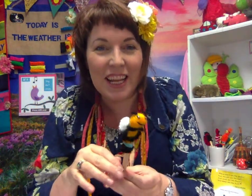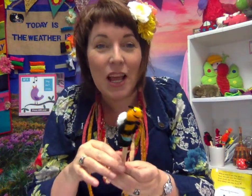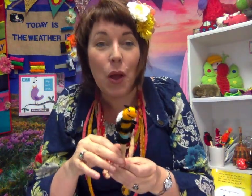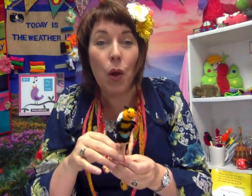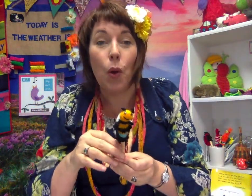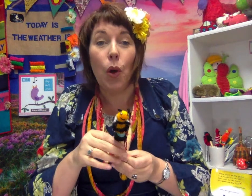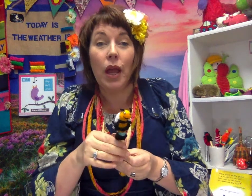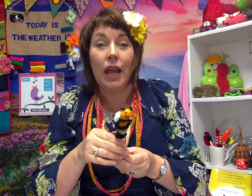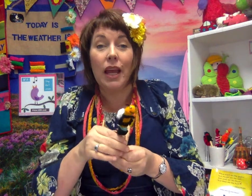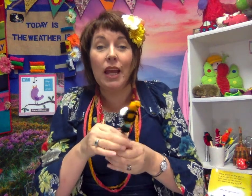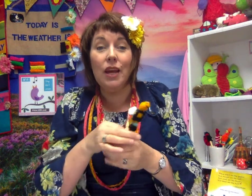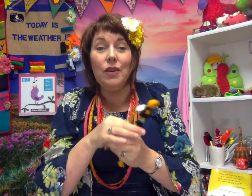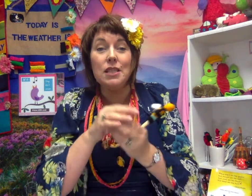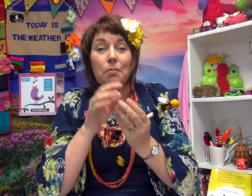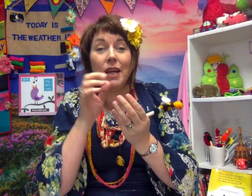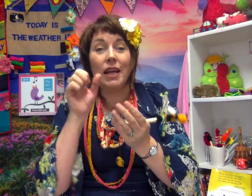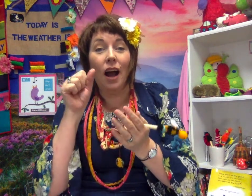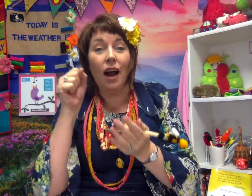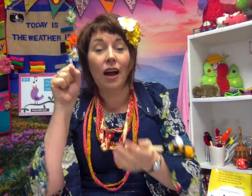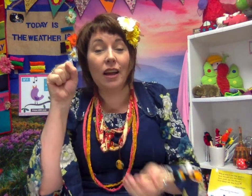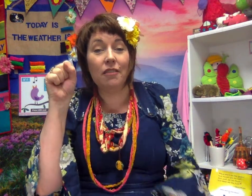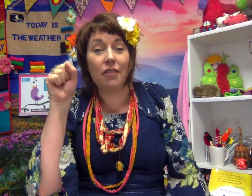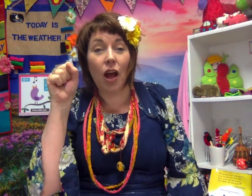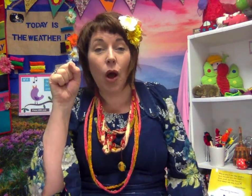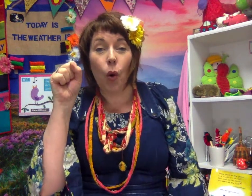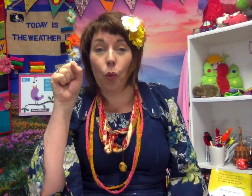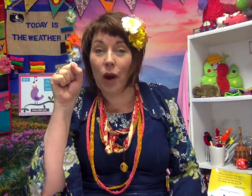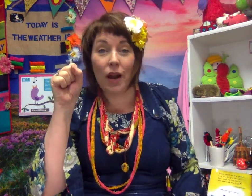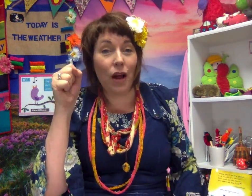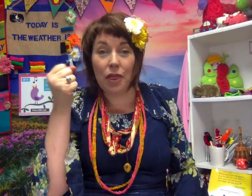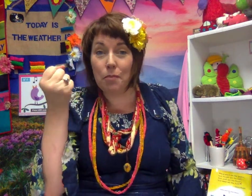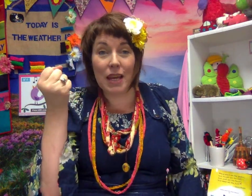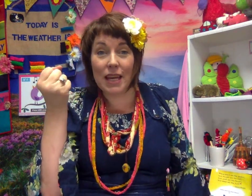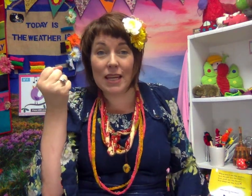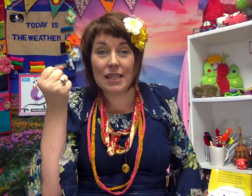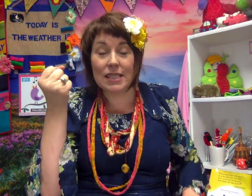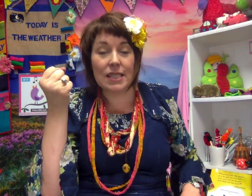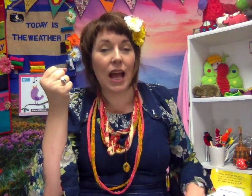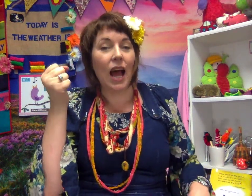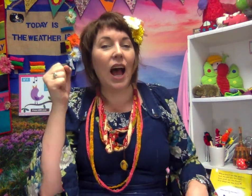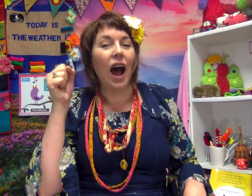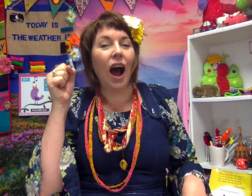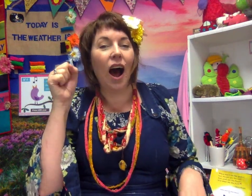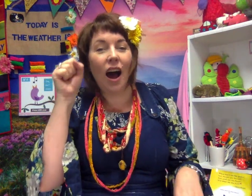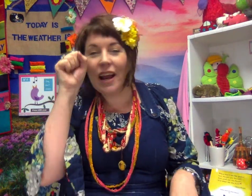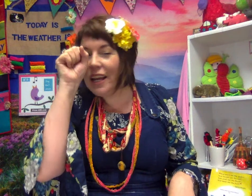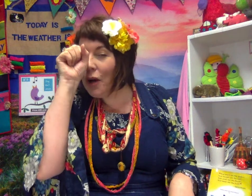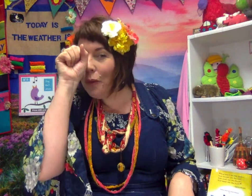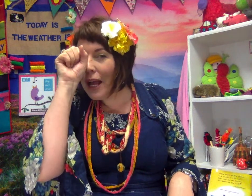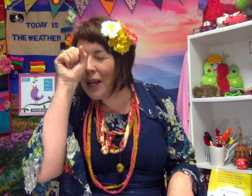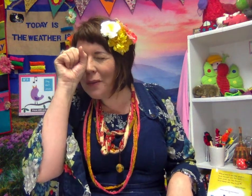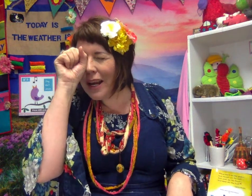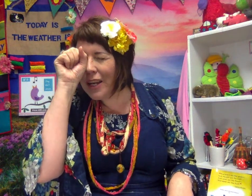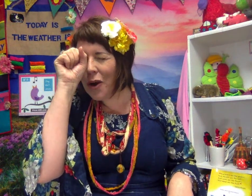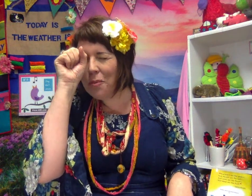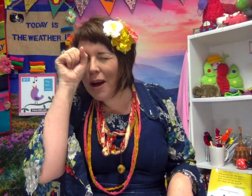Here is a beehive. Where are the bees? Hiding away where nobody